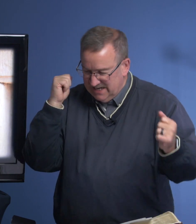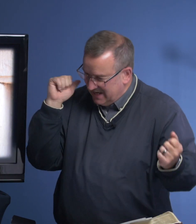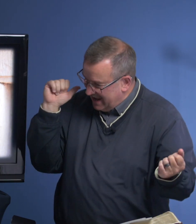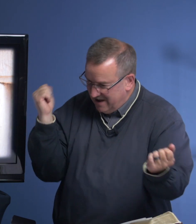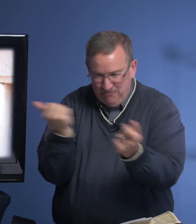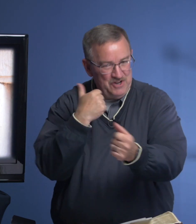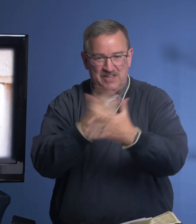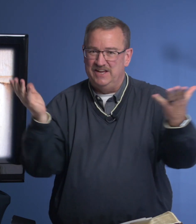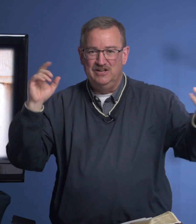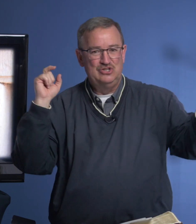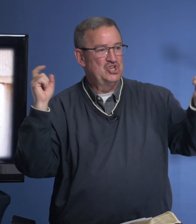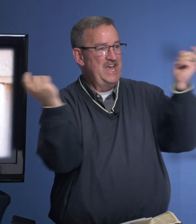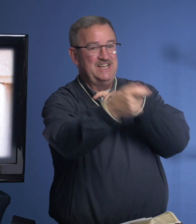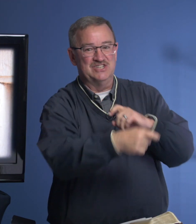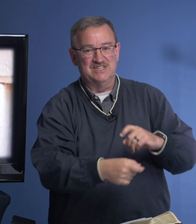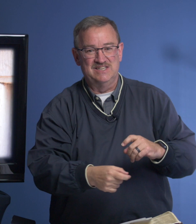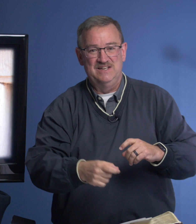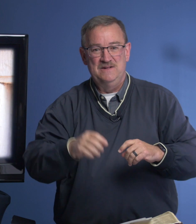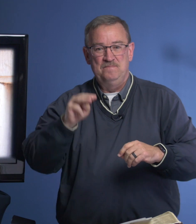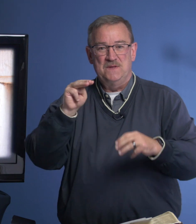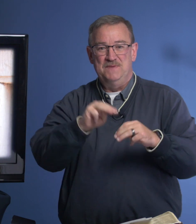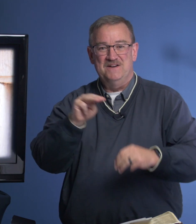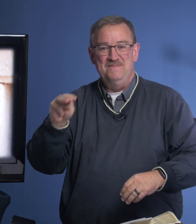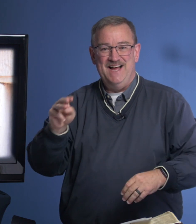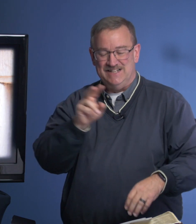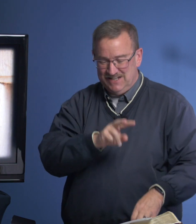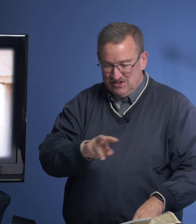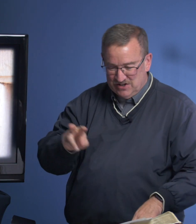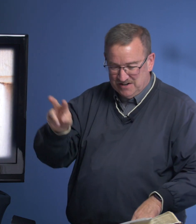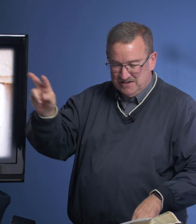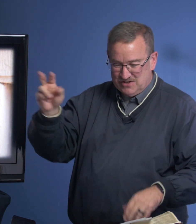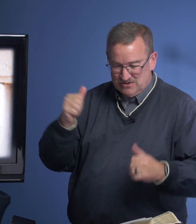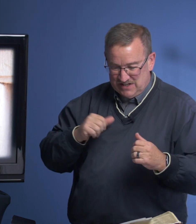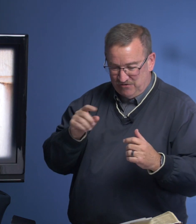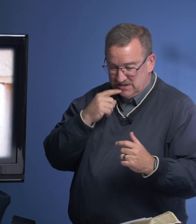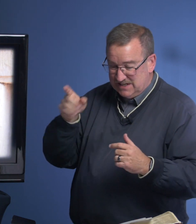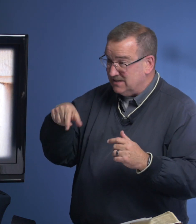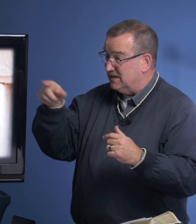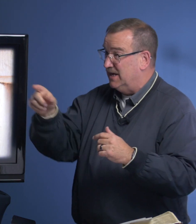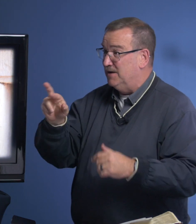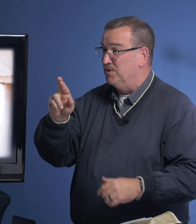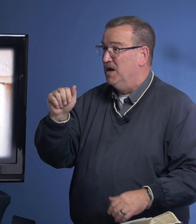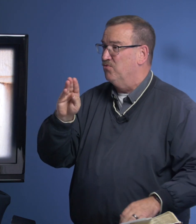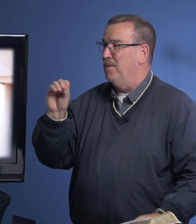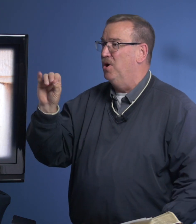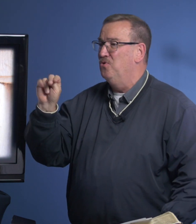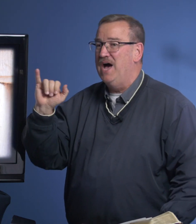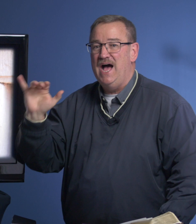And everything changes. Mary Magdalene turns herself and says unto him, Rabboni.